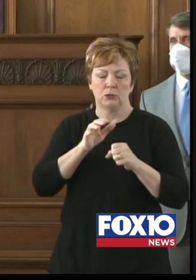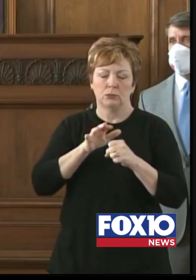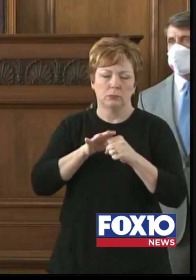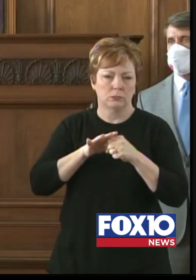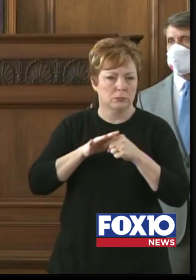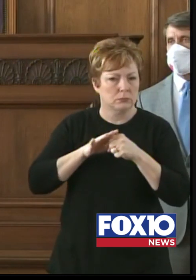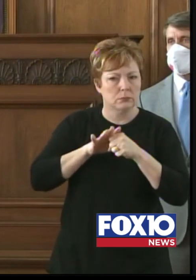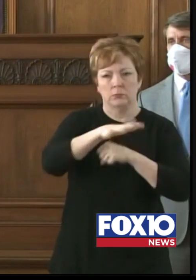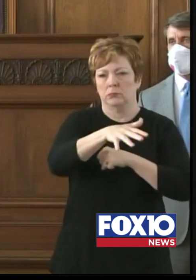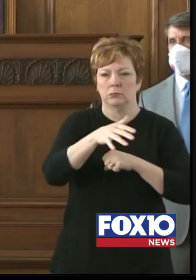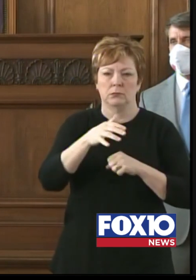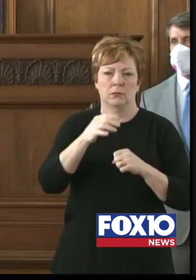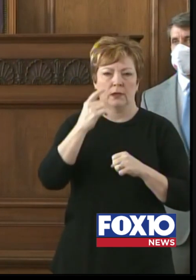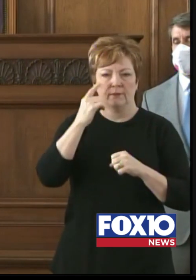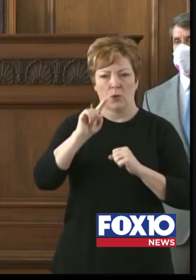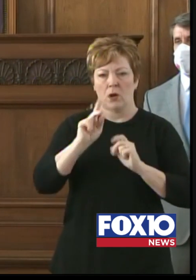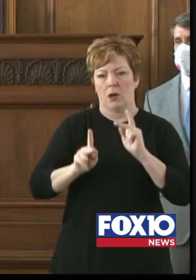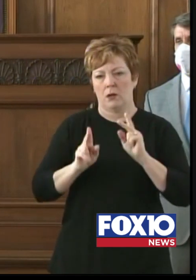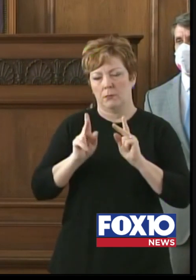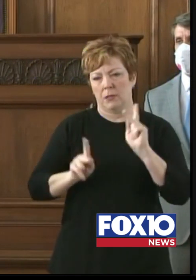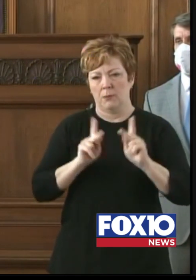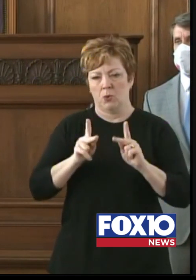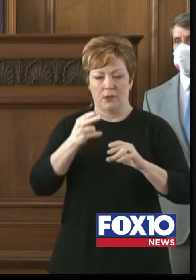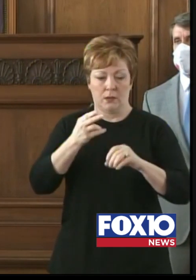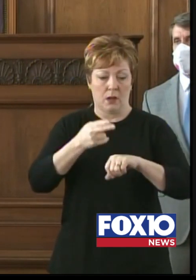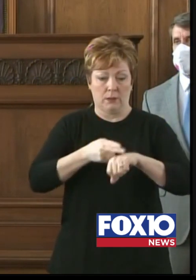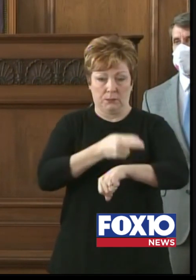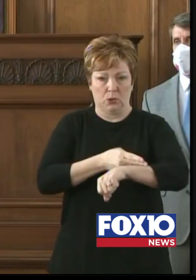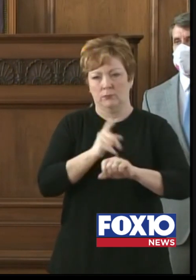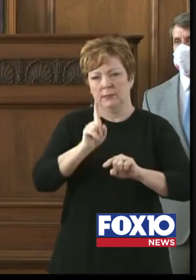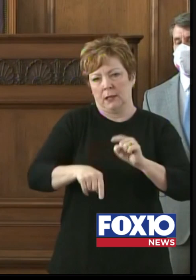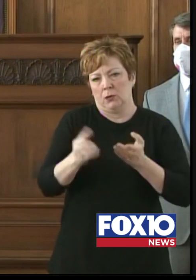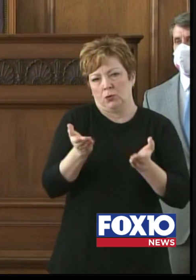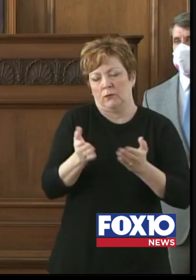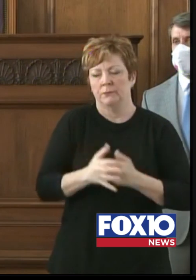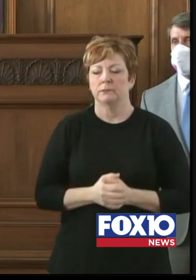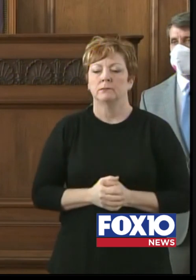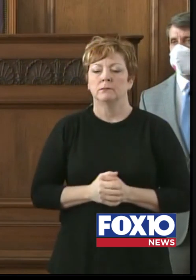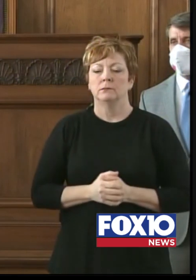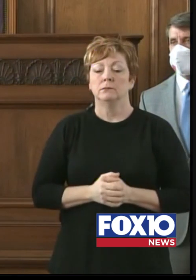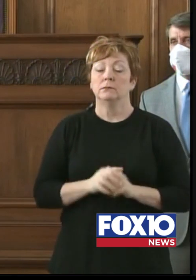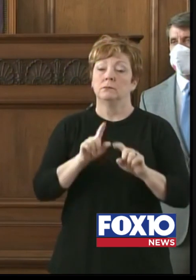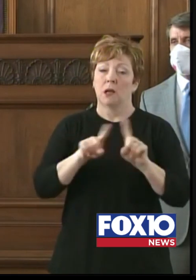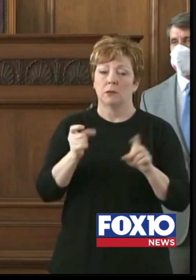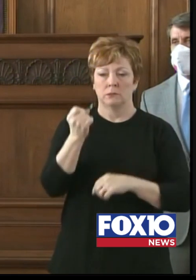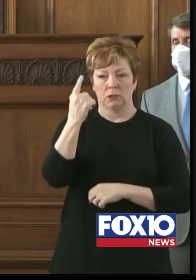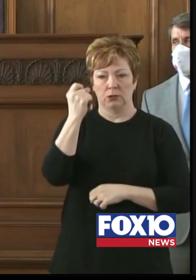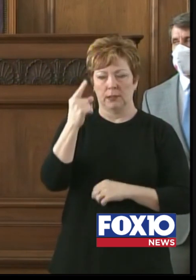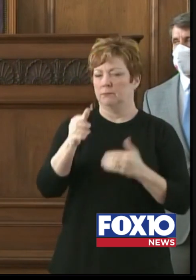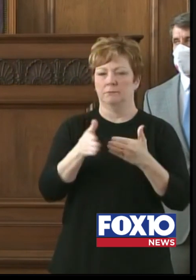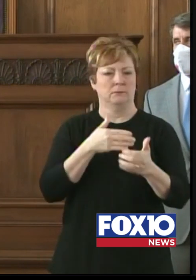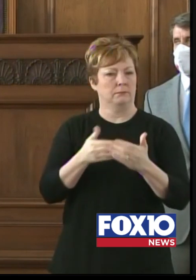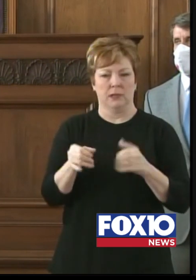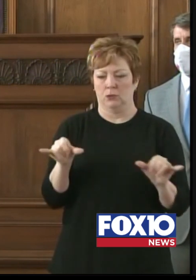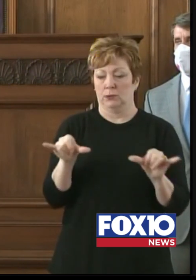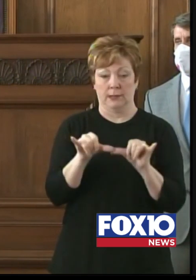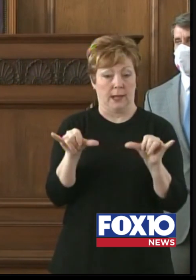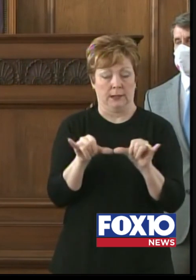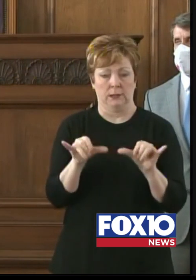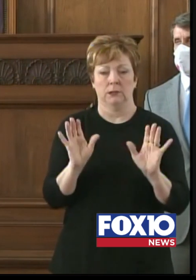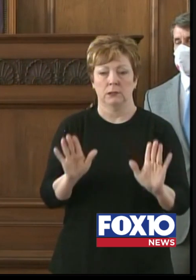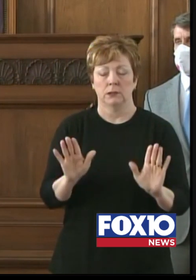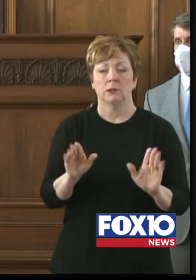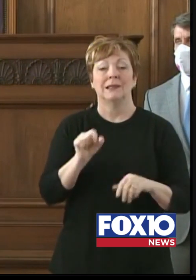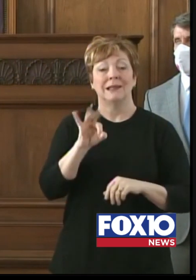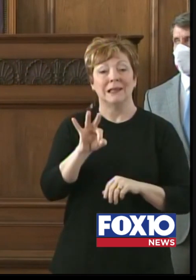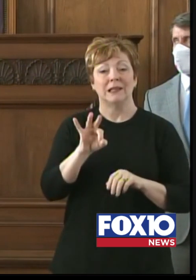business is essential and truly regret any suggestion to the contrary. No matter the size, if you are